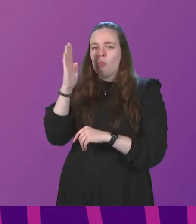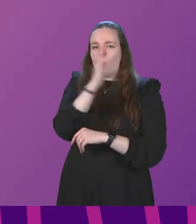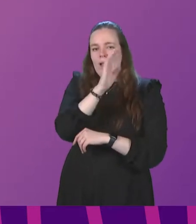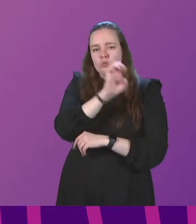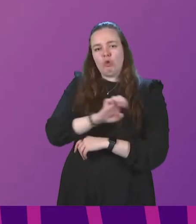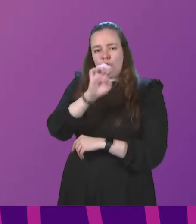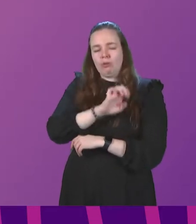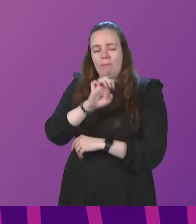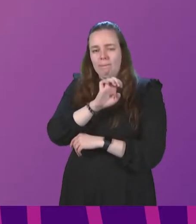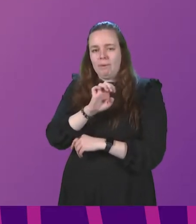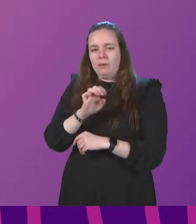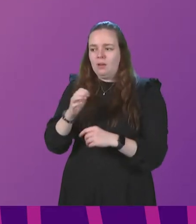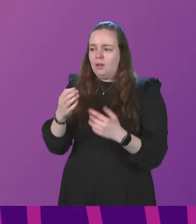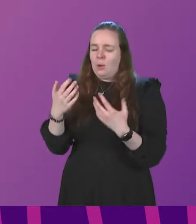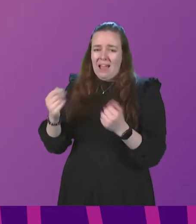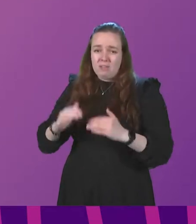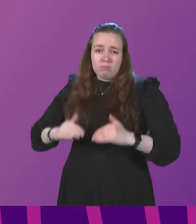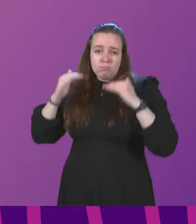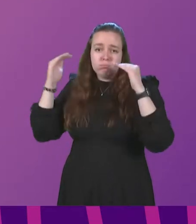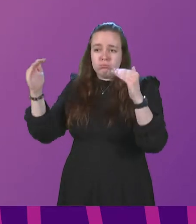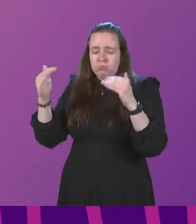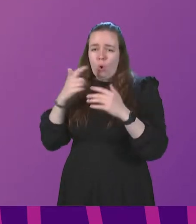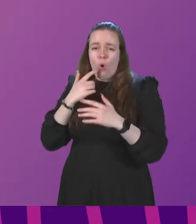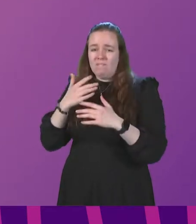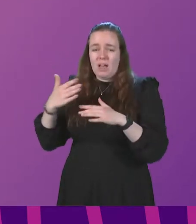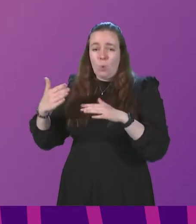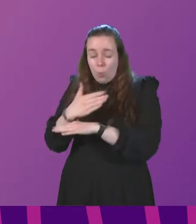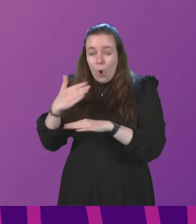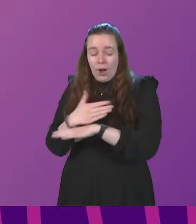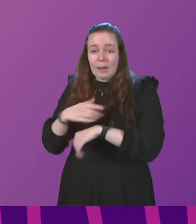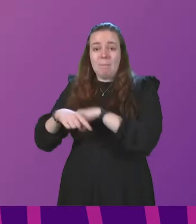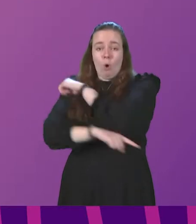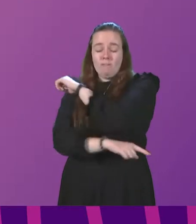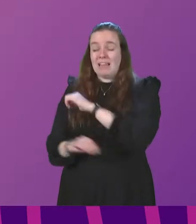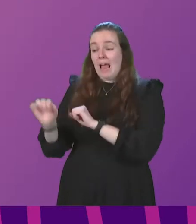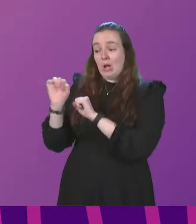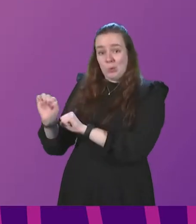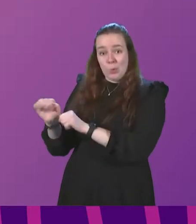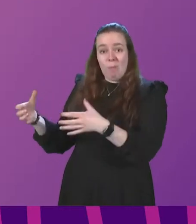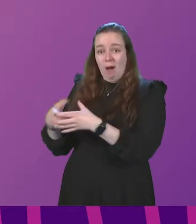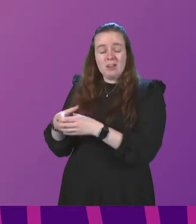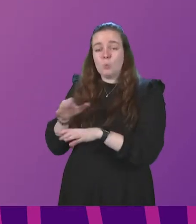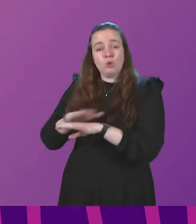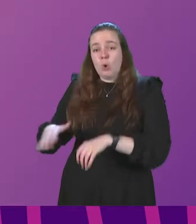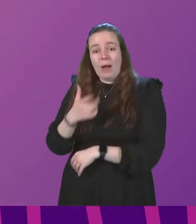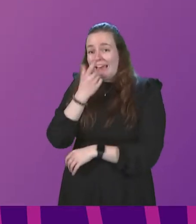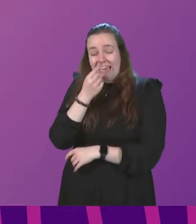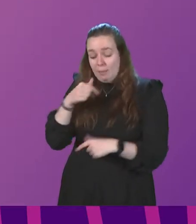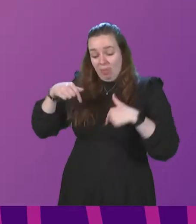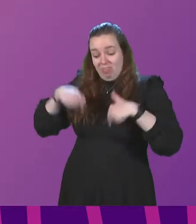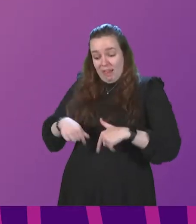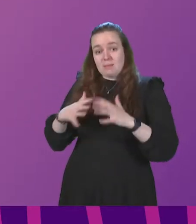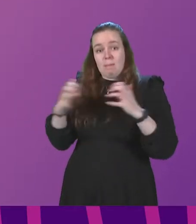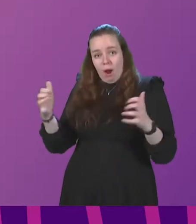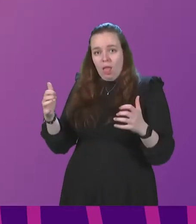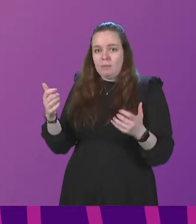have the highest level of in-work poverty. And your party would not enable this Parliament to